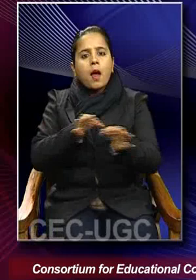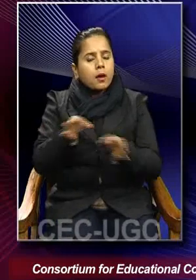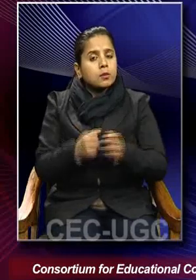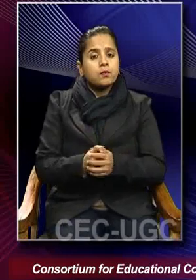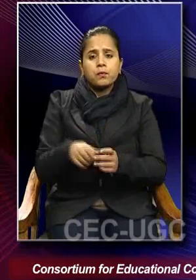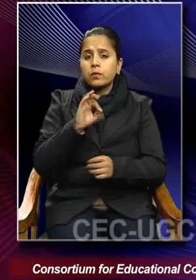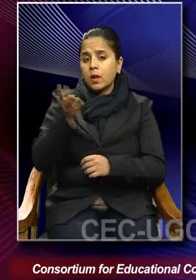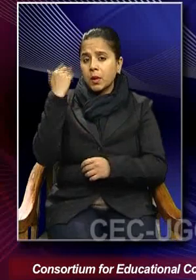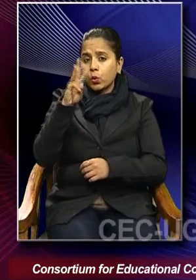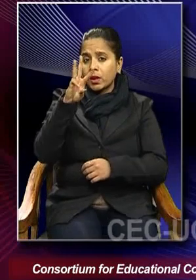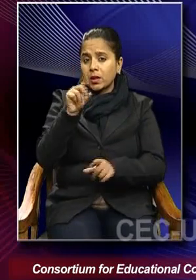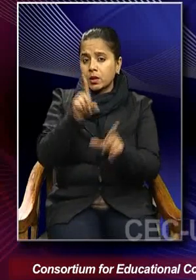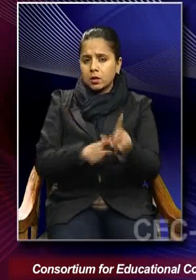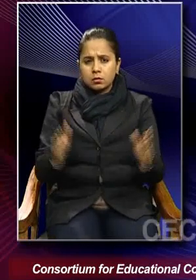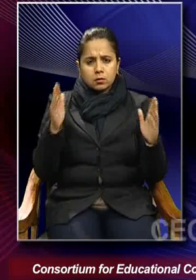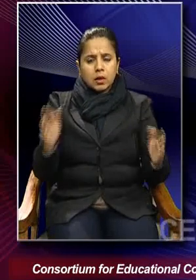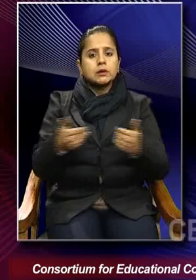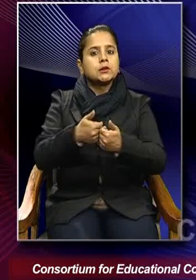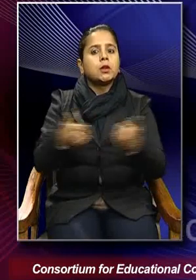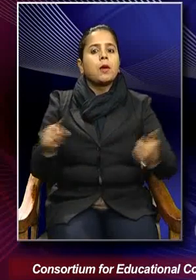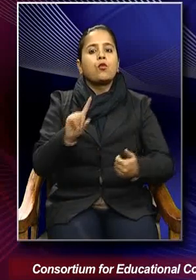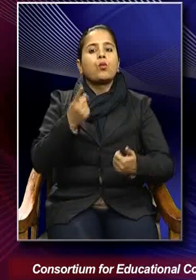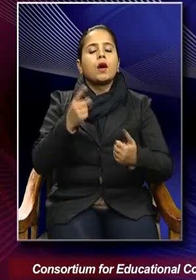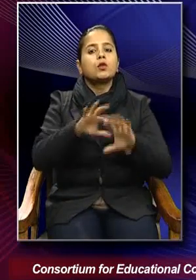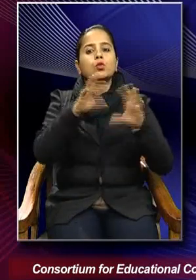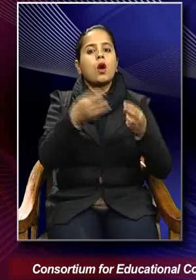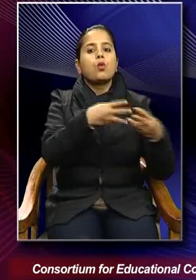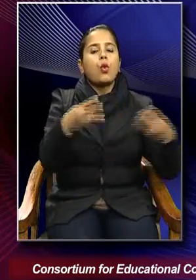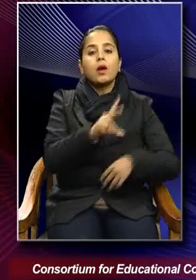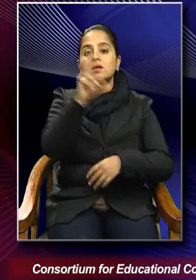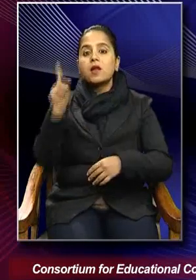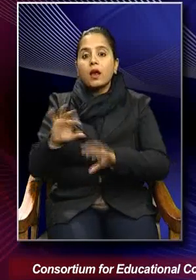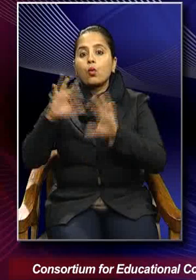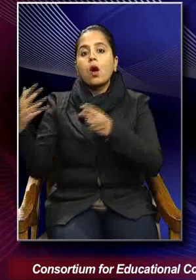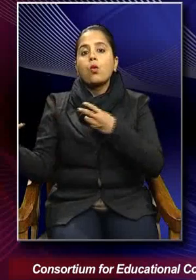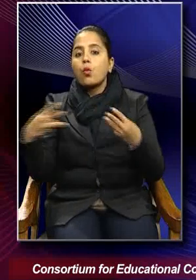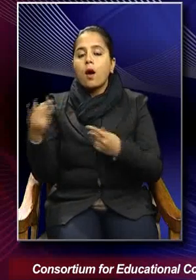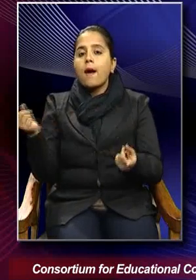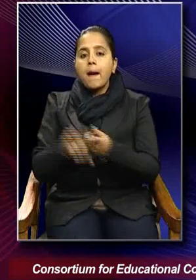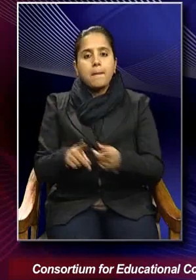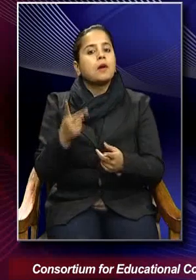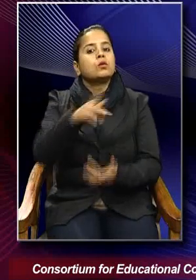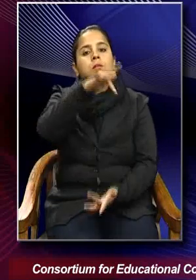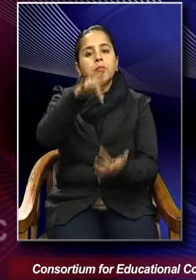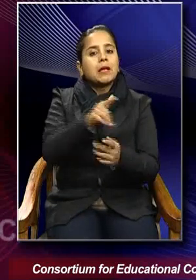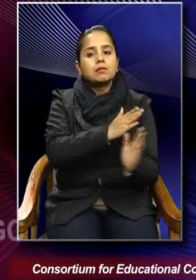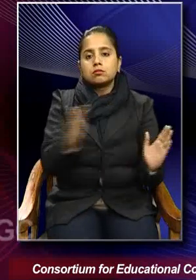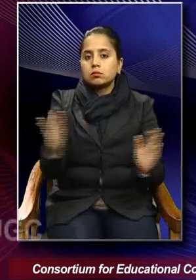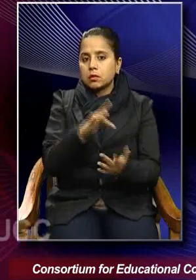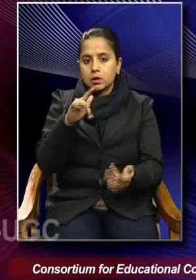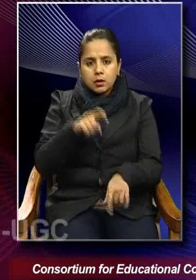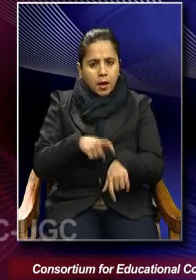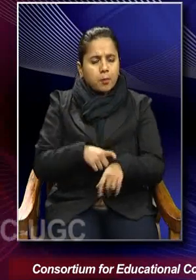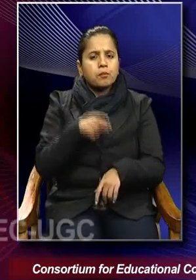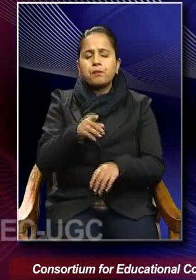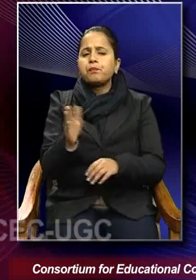30 years that separated the first world war with the second world war. So, you can say it should be ranging